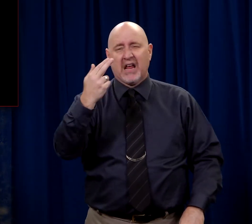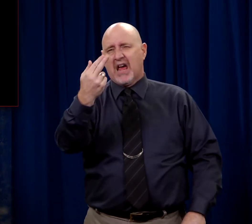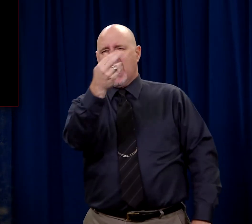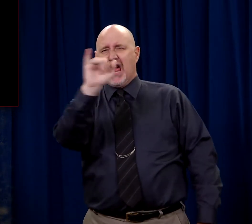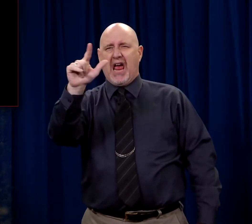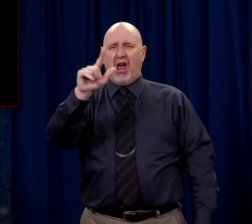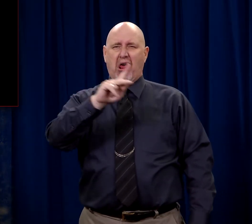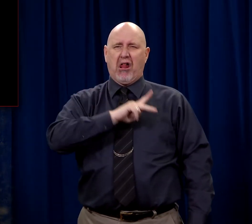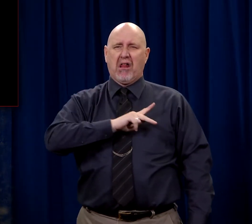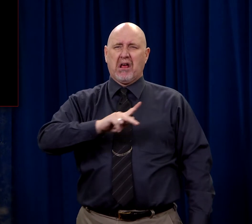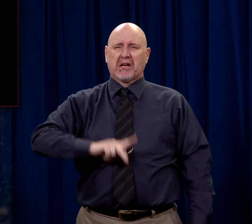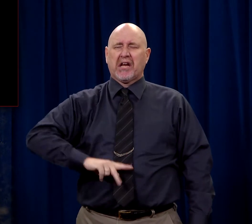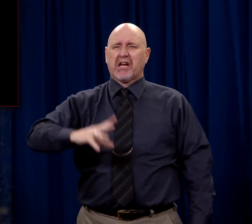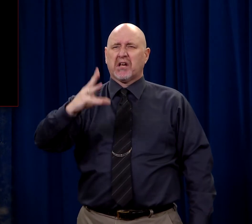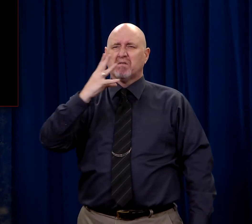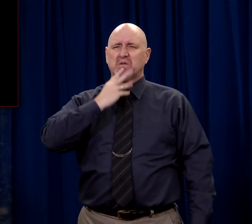Hail, King of the Jews!